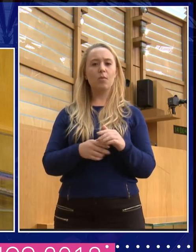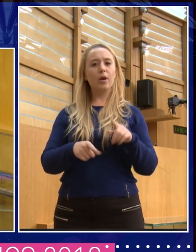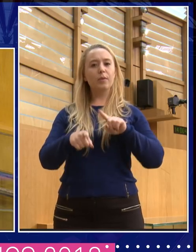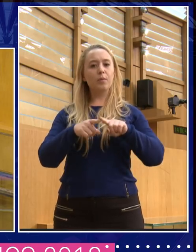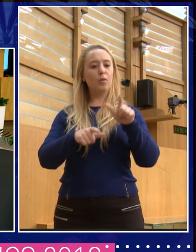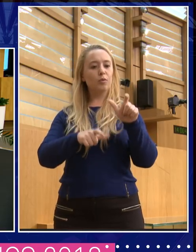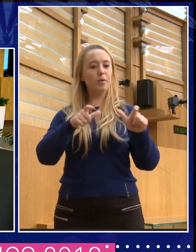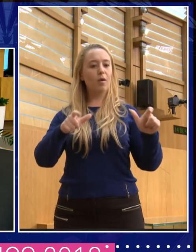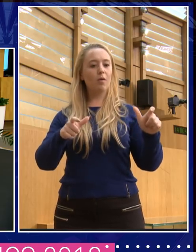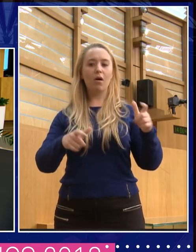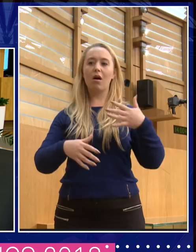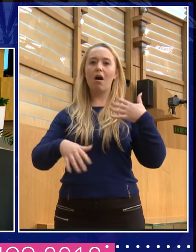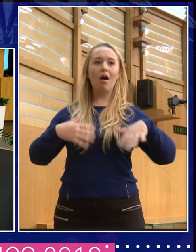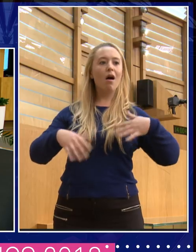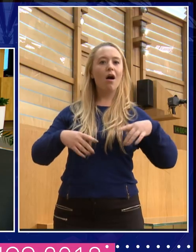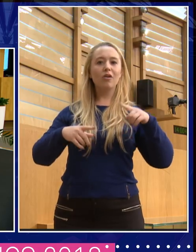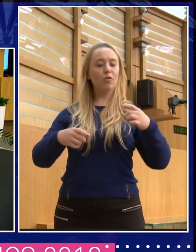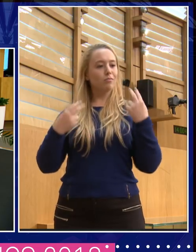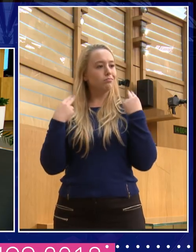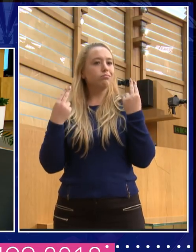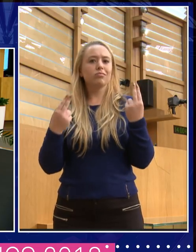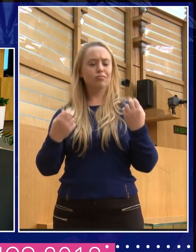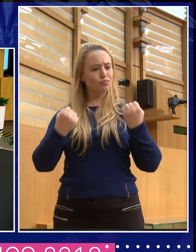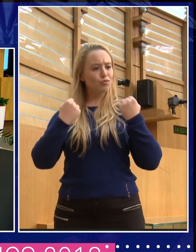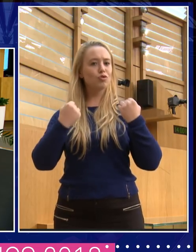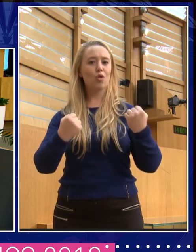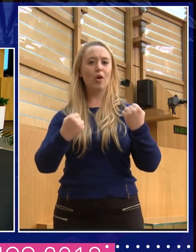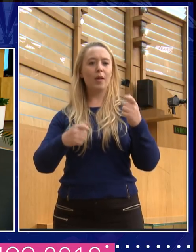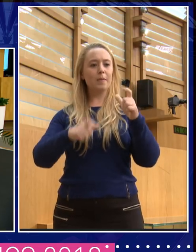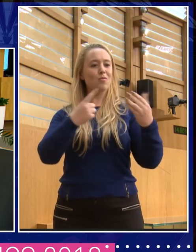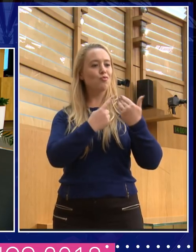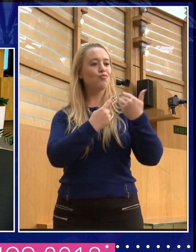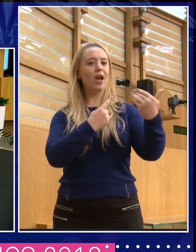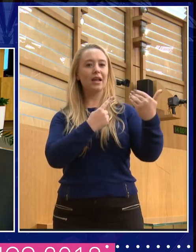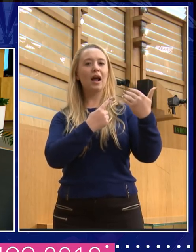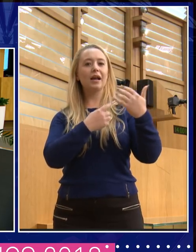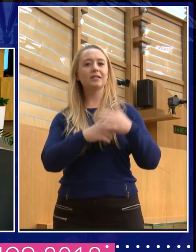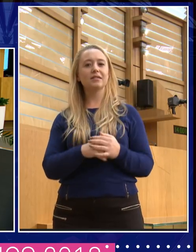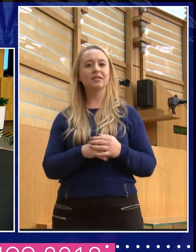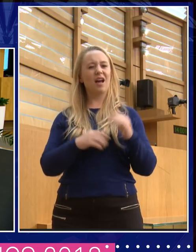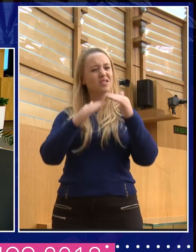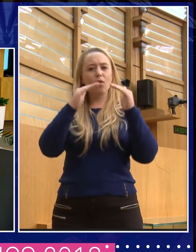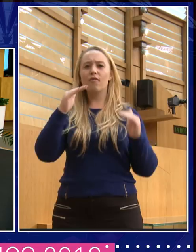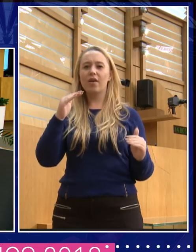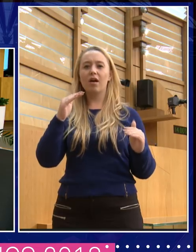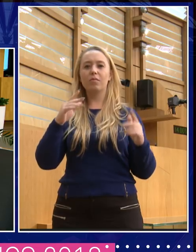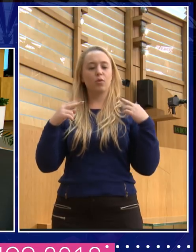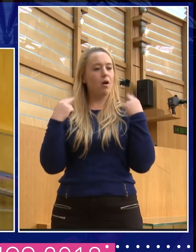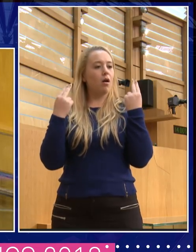standing up so robustly in the face of that attack. I think people would recognise that kind of attack and how unfair it is. But it's the fact that you stood up. And you did